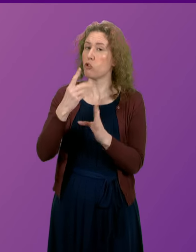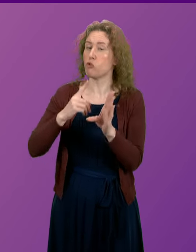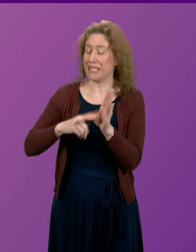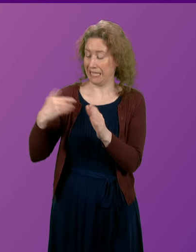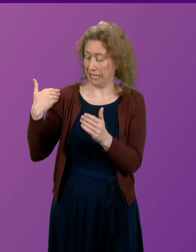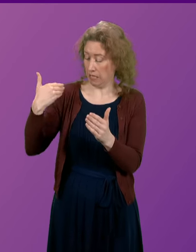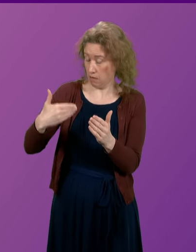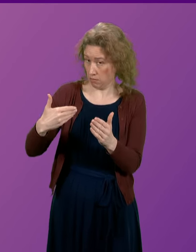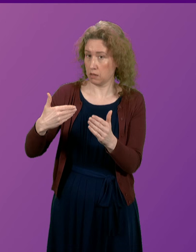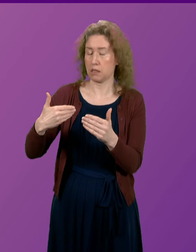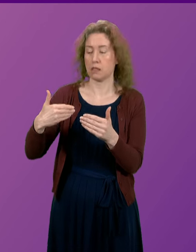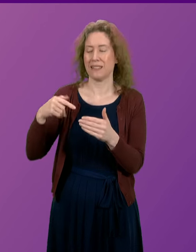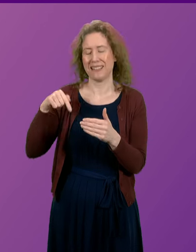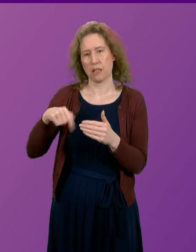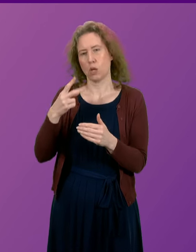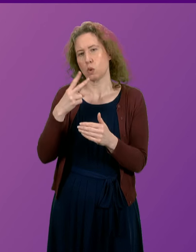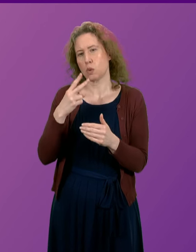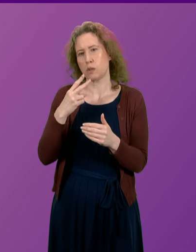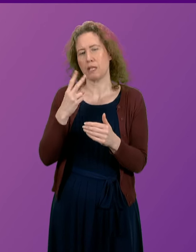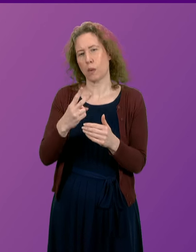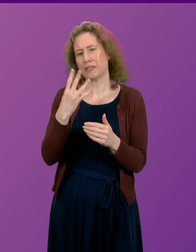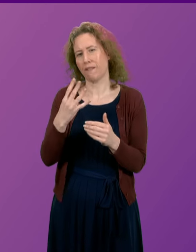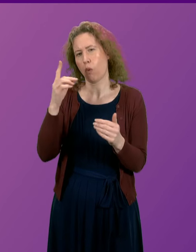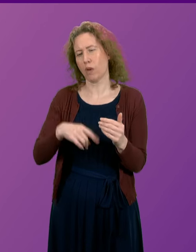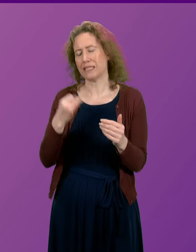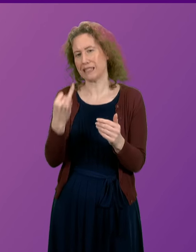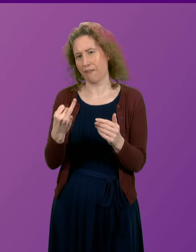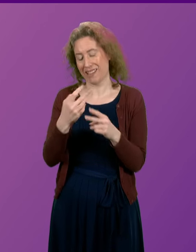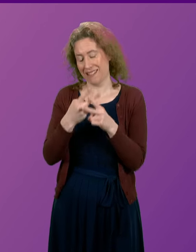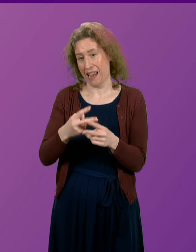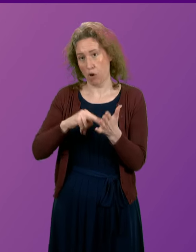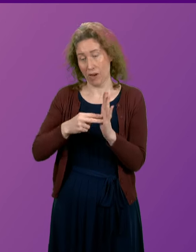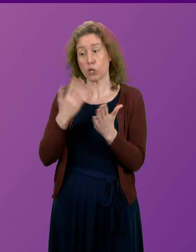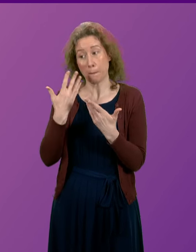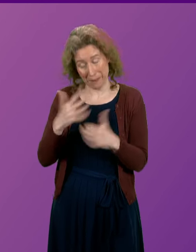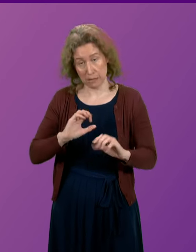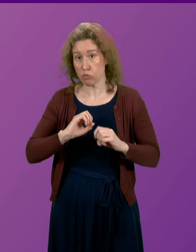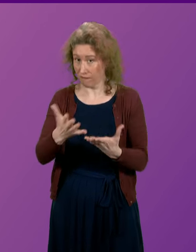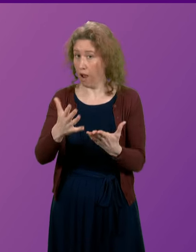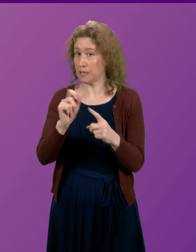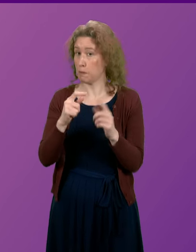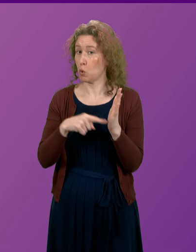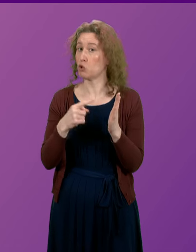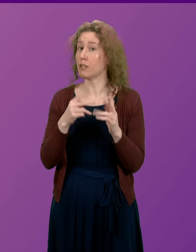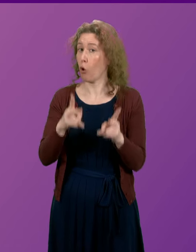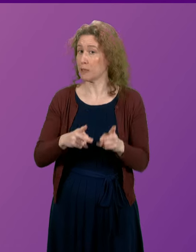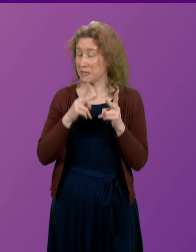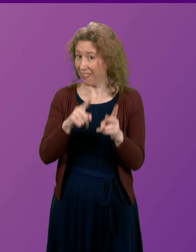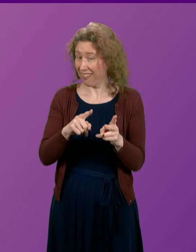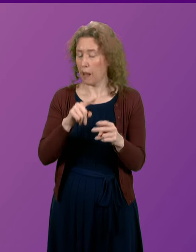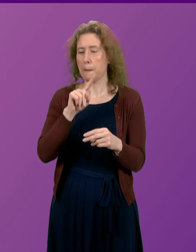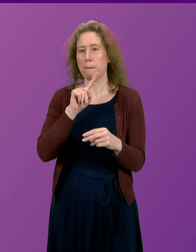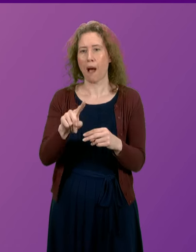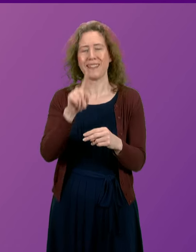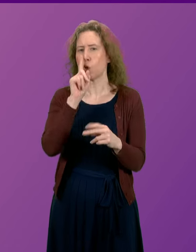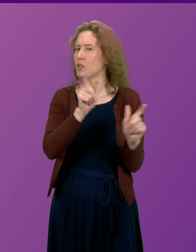since then in which the 24-7 emergency care arrangements were provided at Portree Hospital, but they have not been